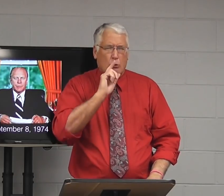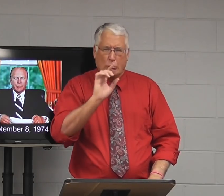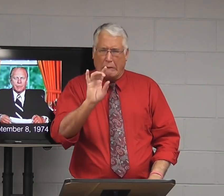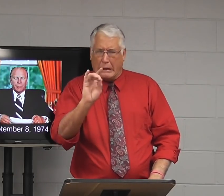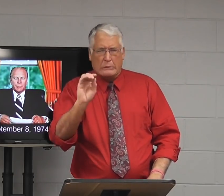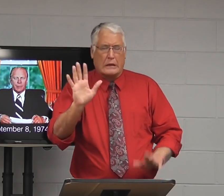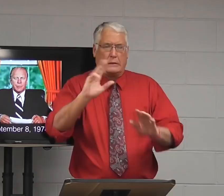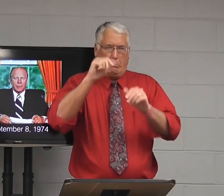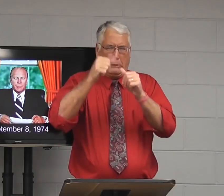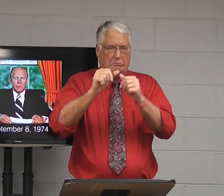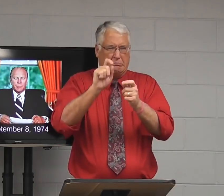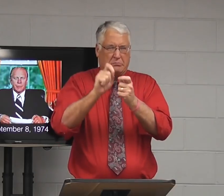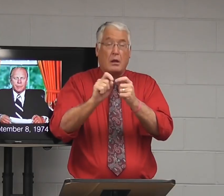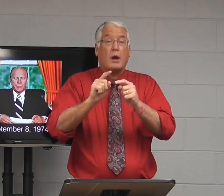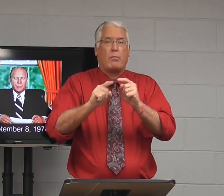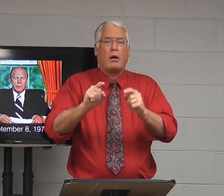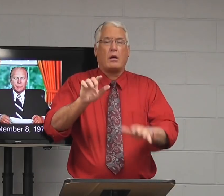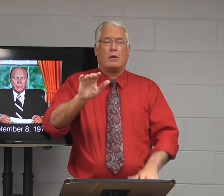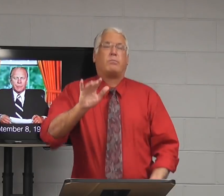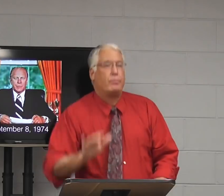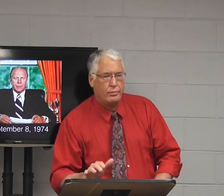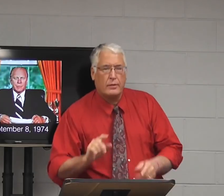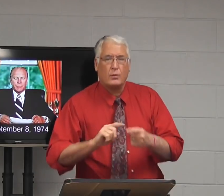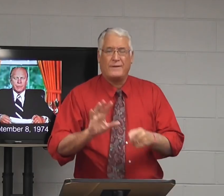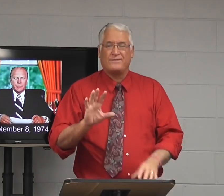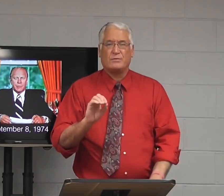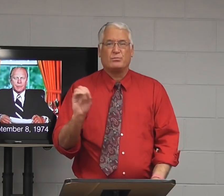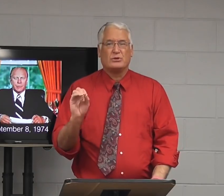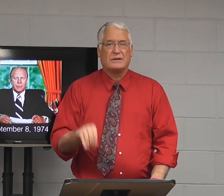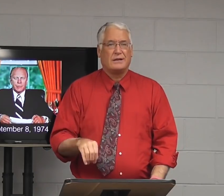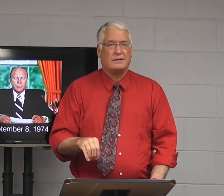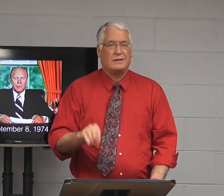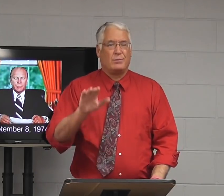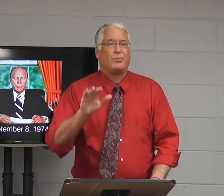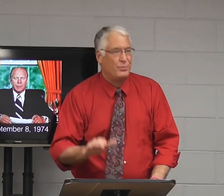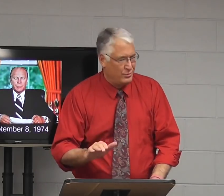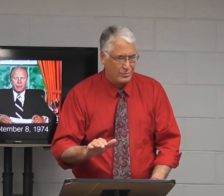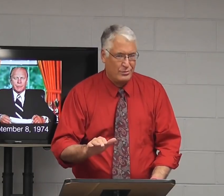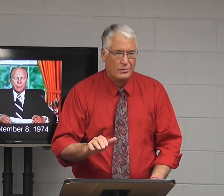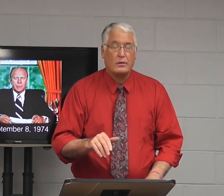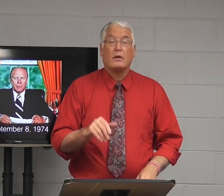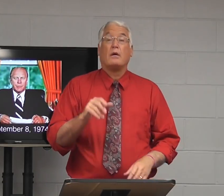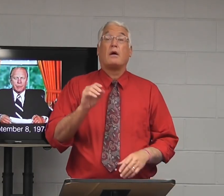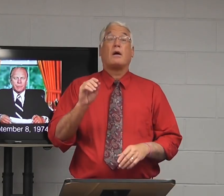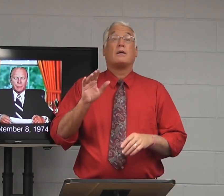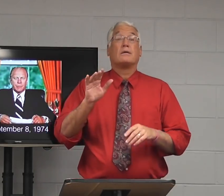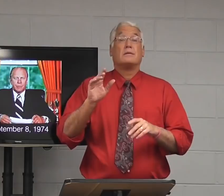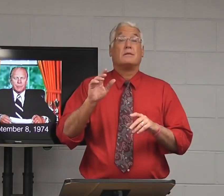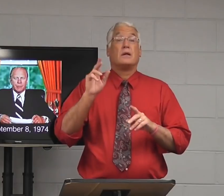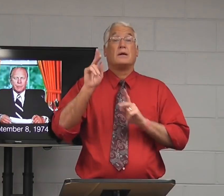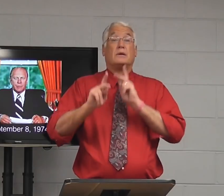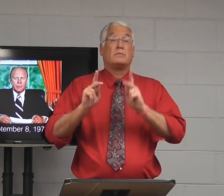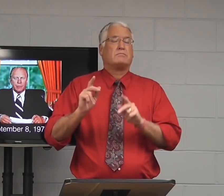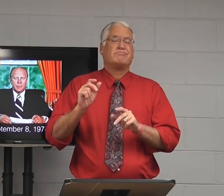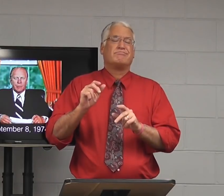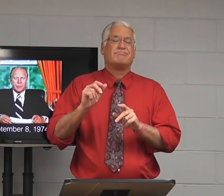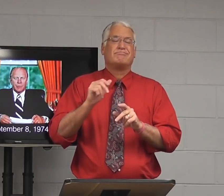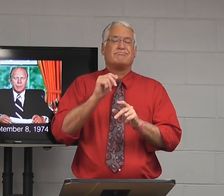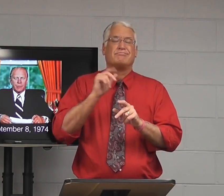Like he had the popular vote was about 70-75%, and then he fell